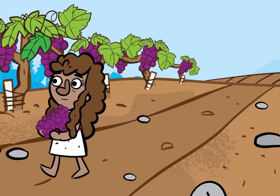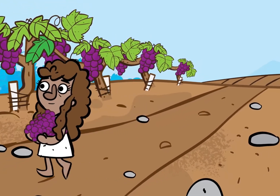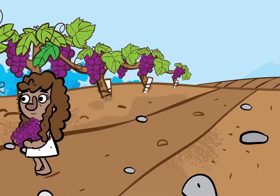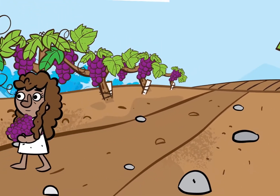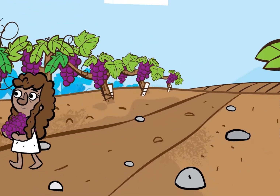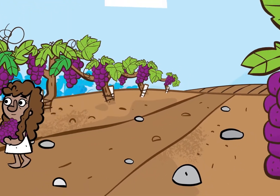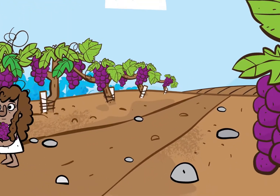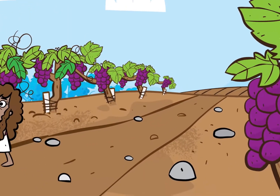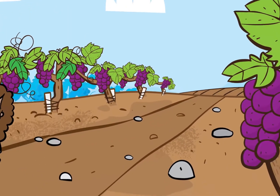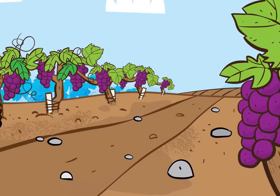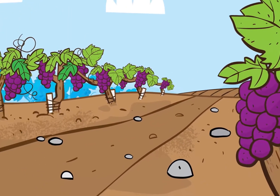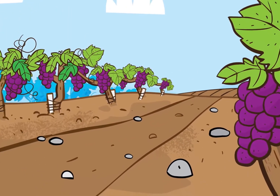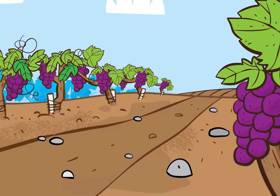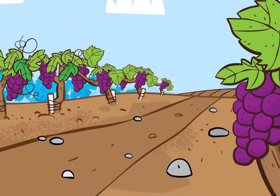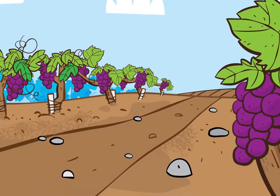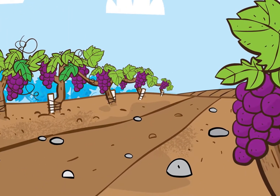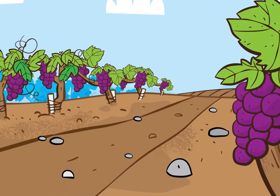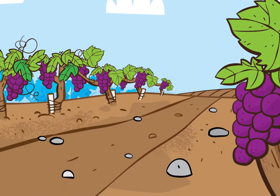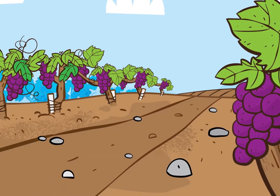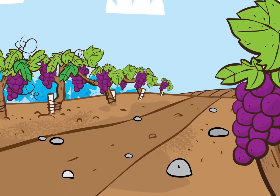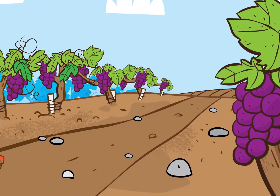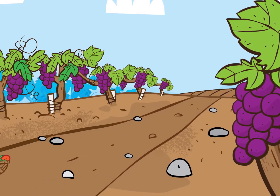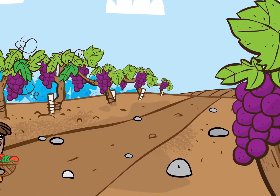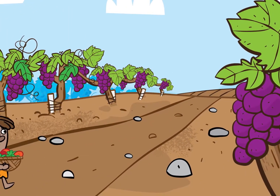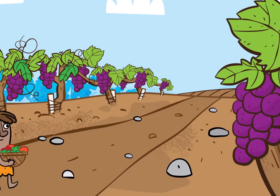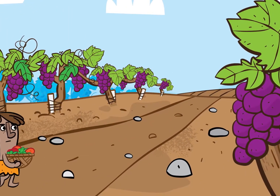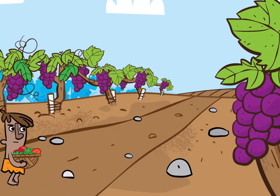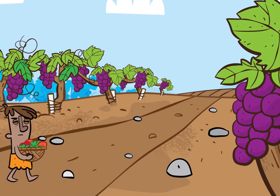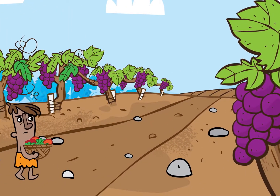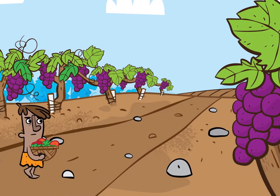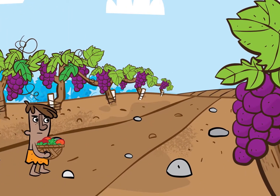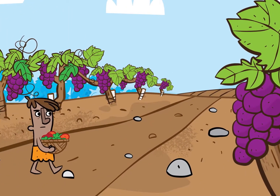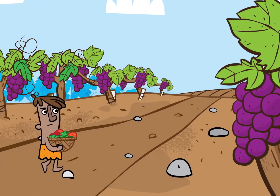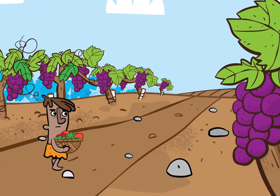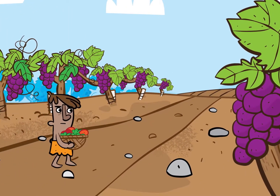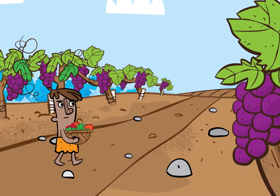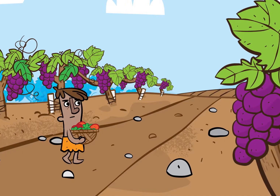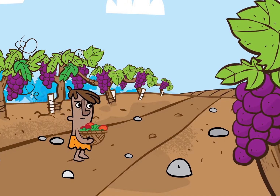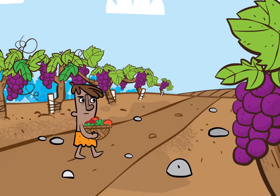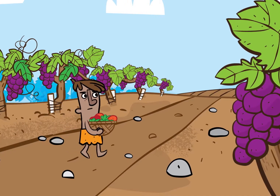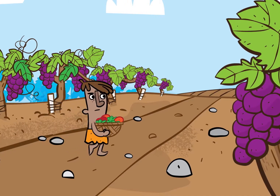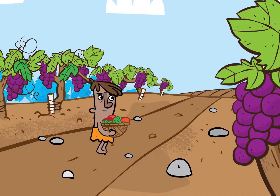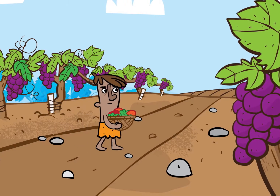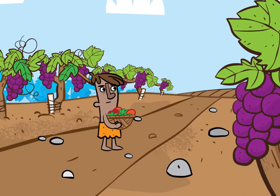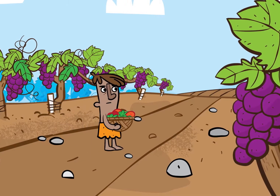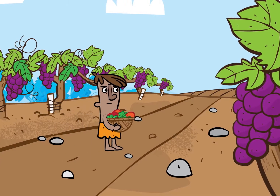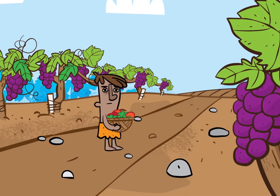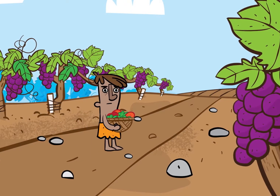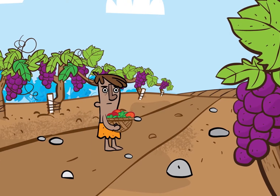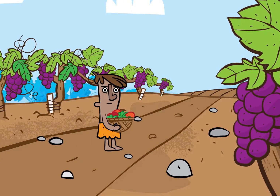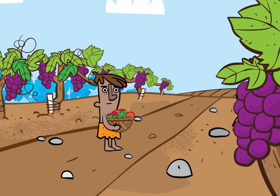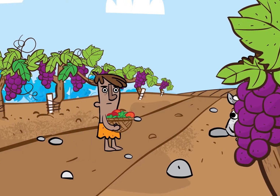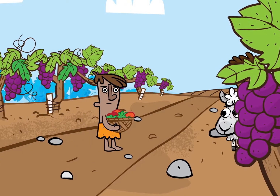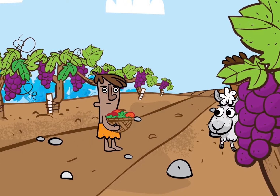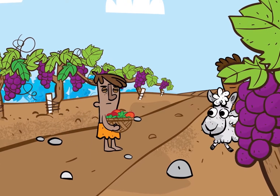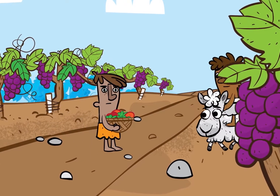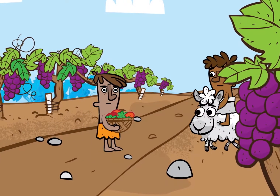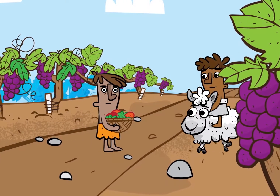that god created adam and eve had two sons the first son was named cain and their